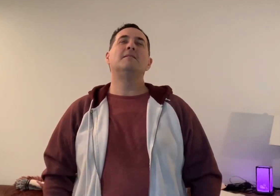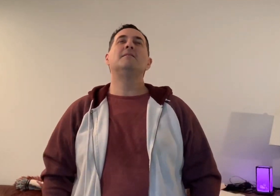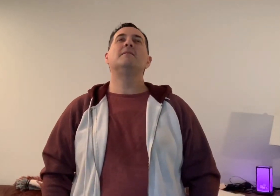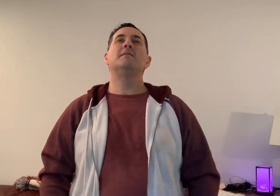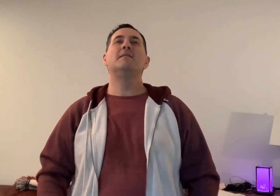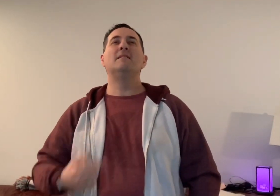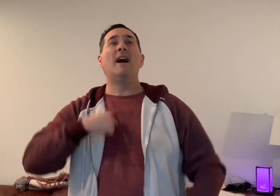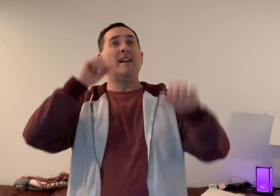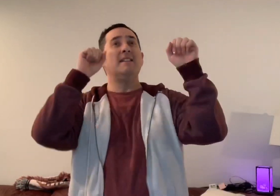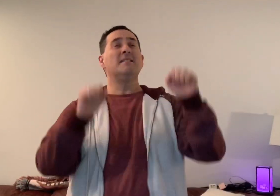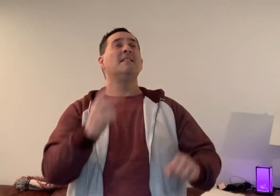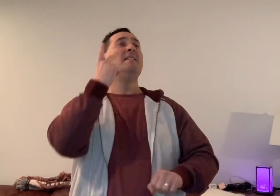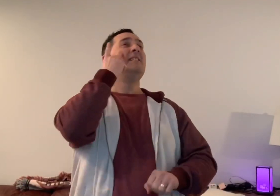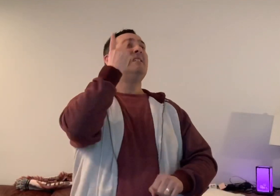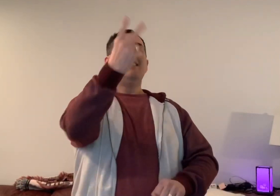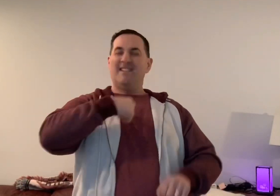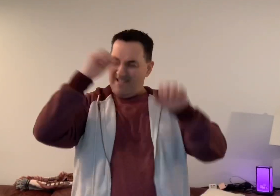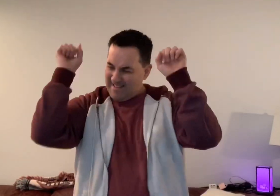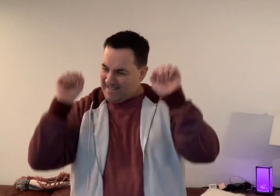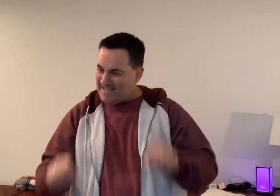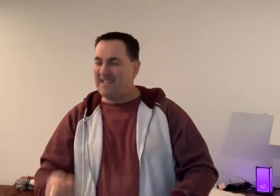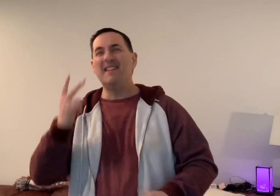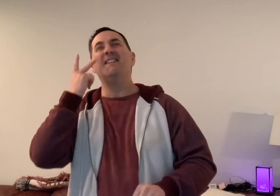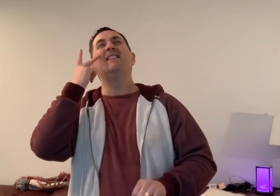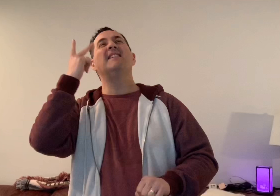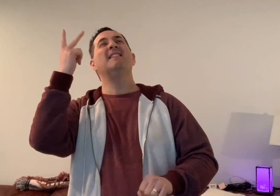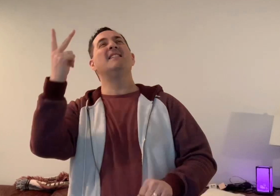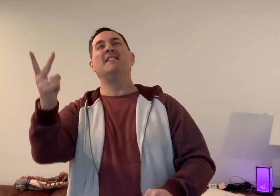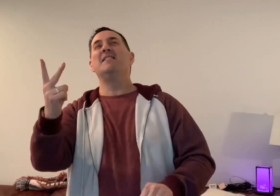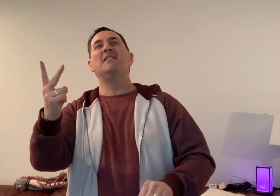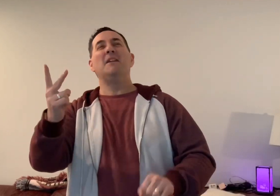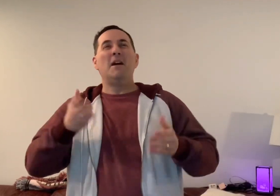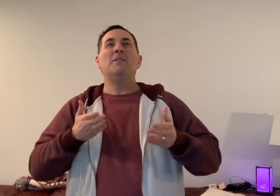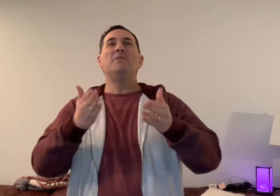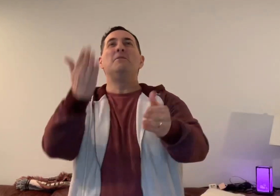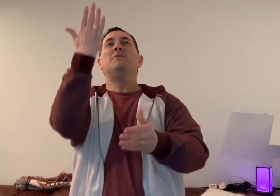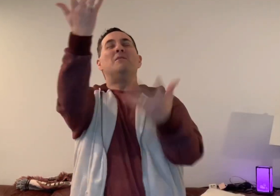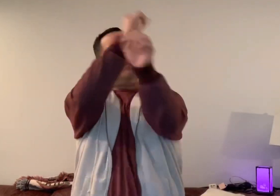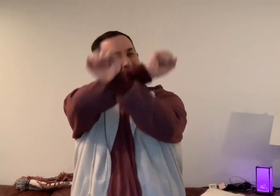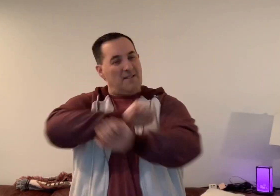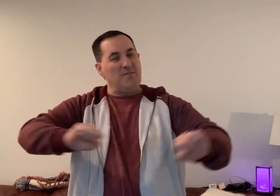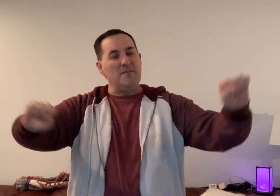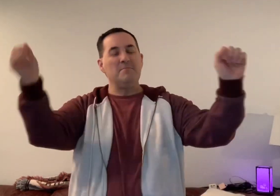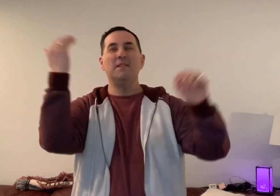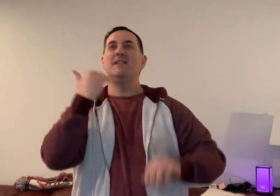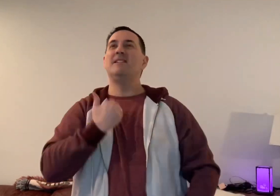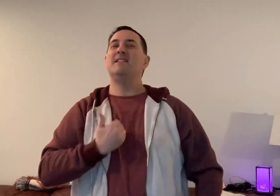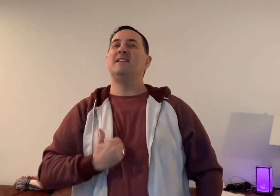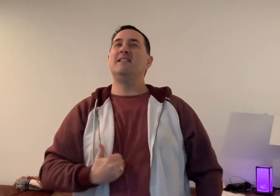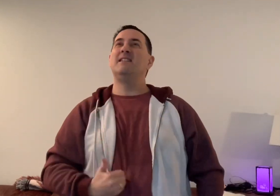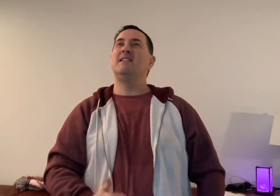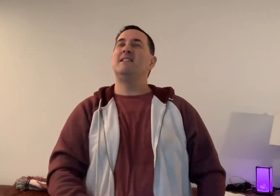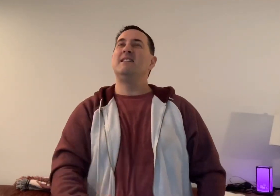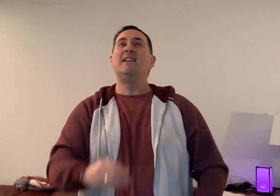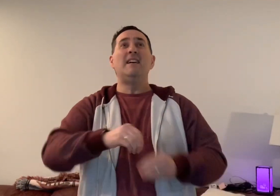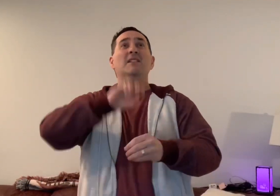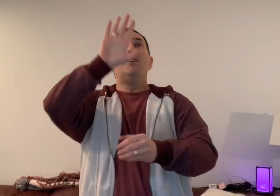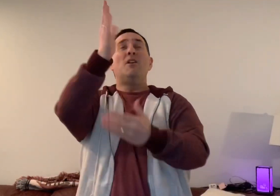I can see I can see How you could ever be From your